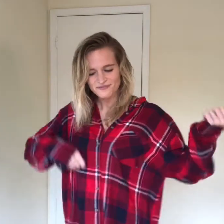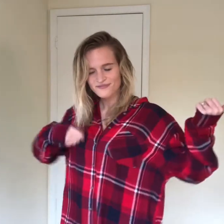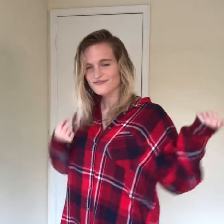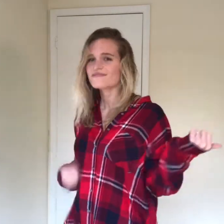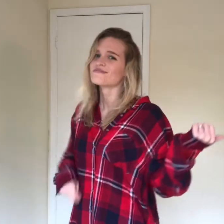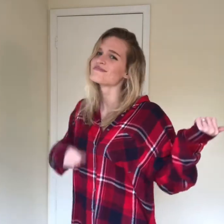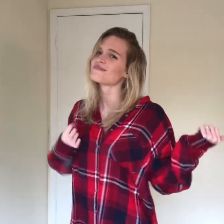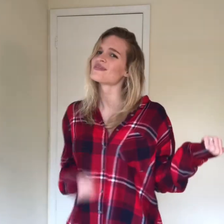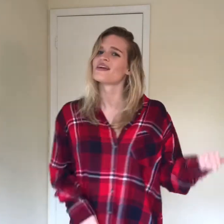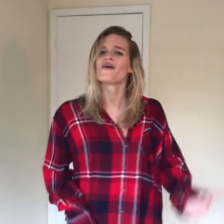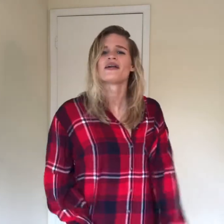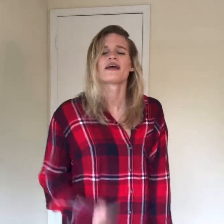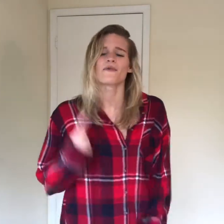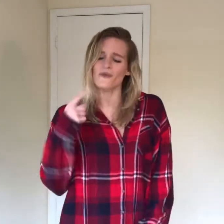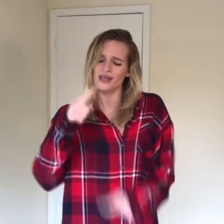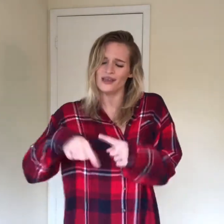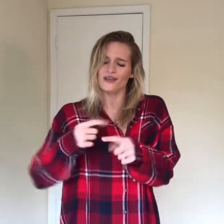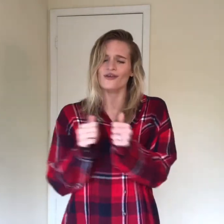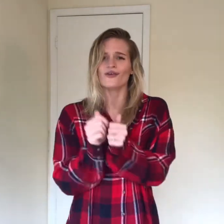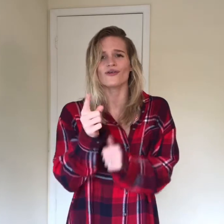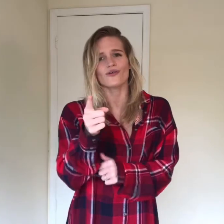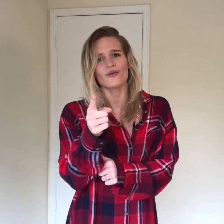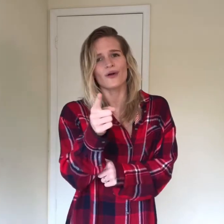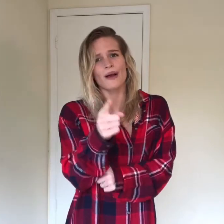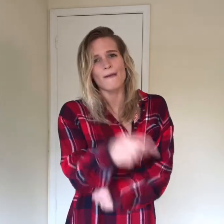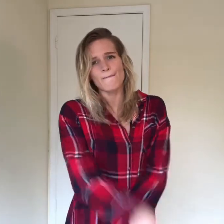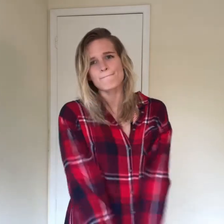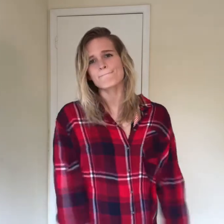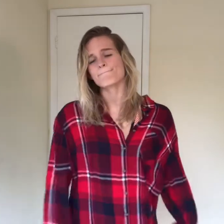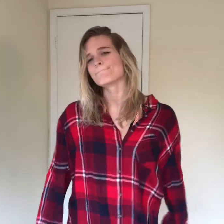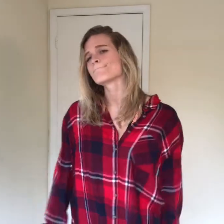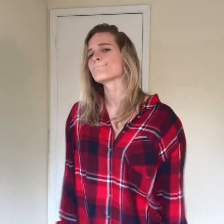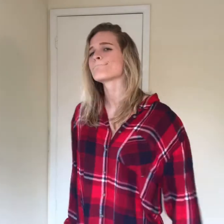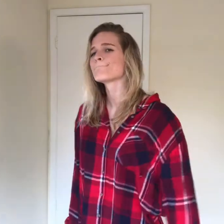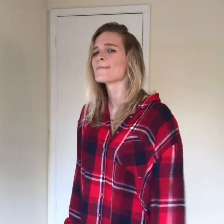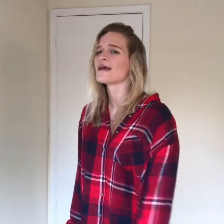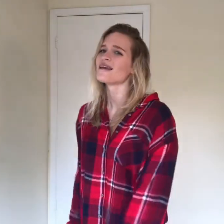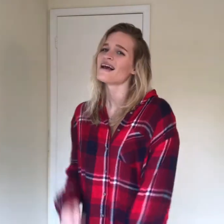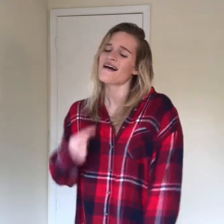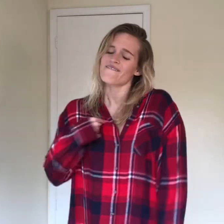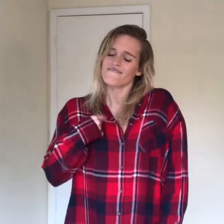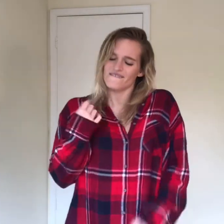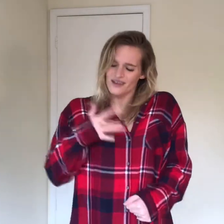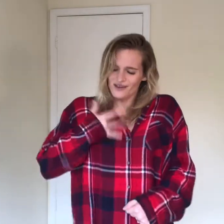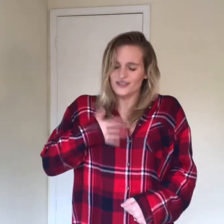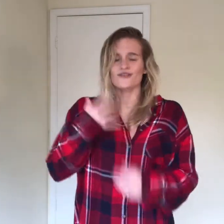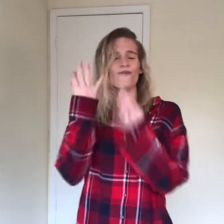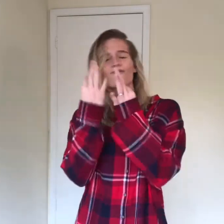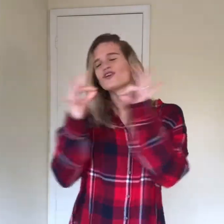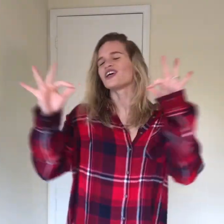And when I'm with you Yeah I feel so free